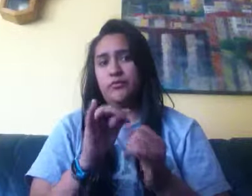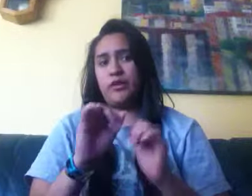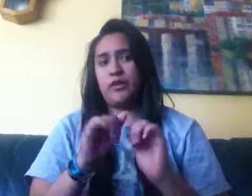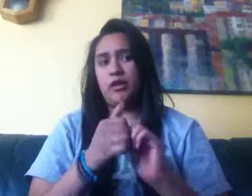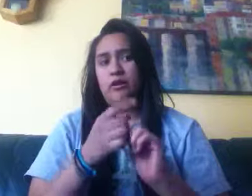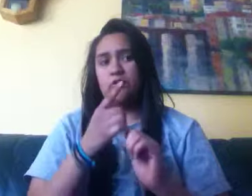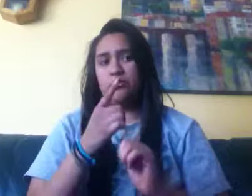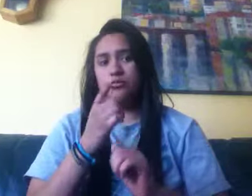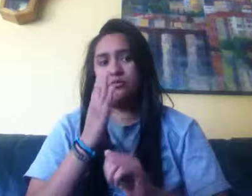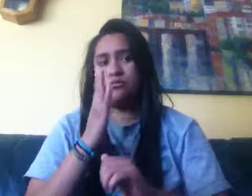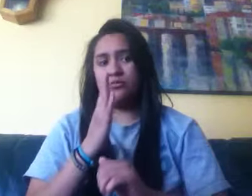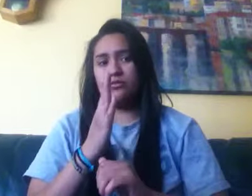you tag along.